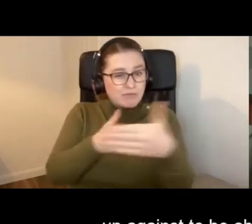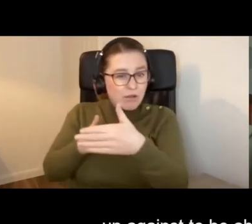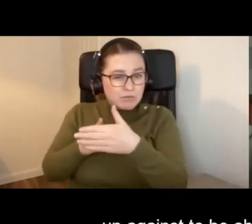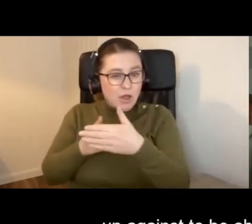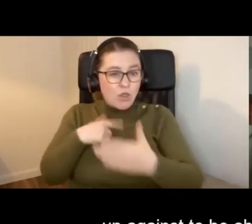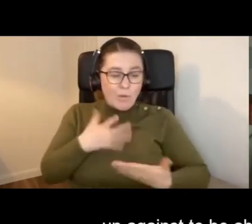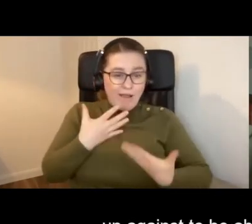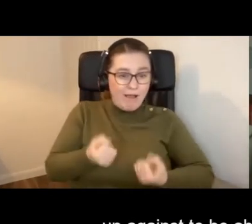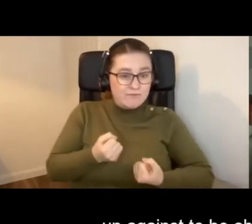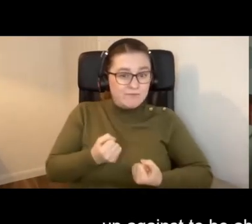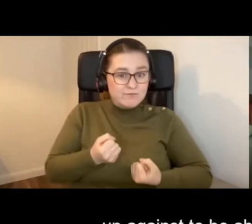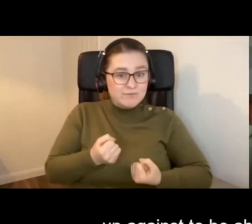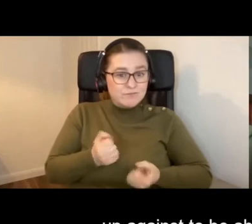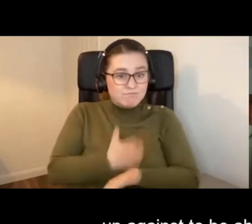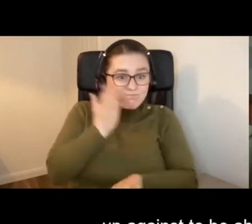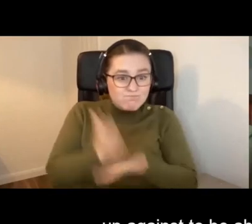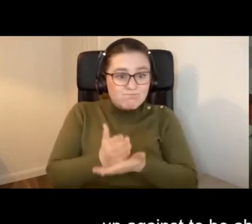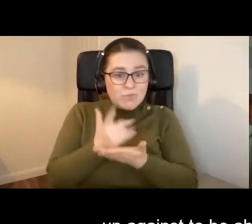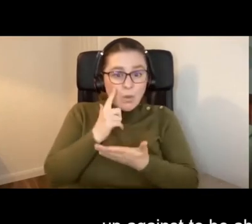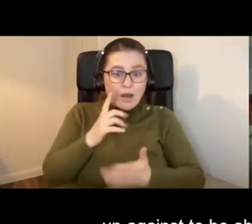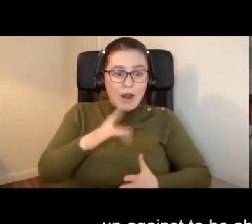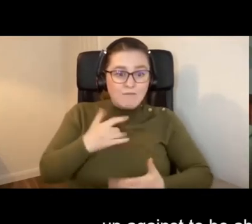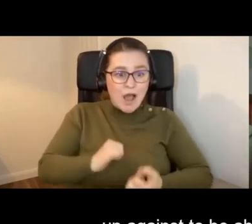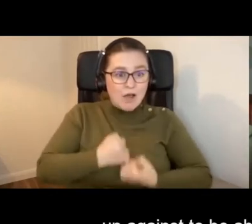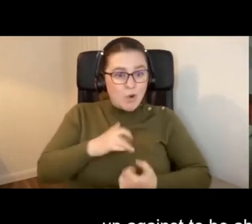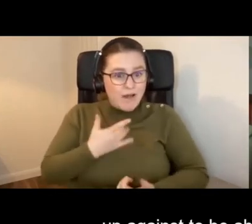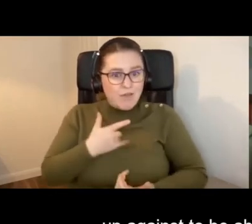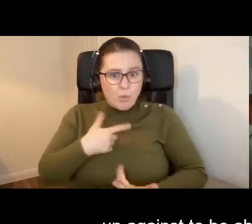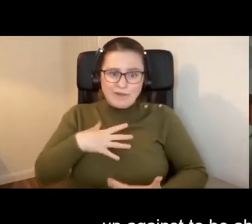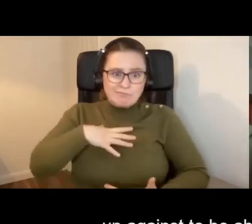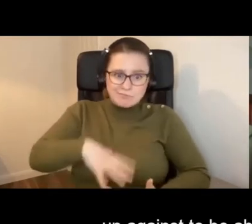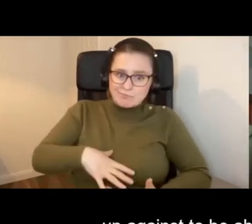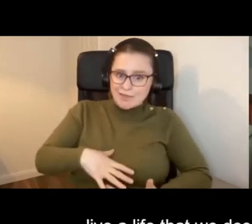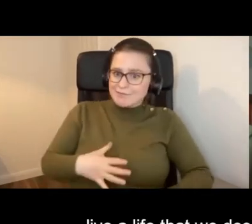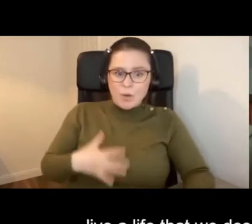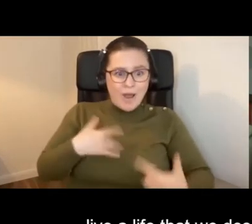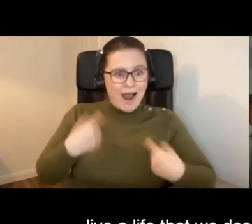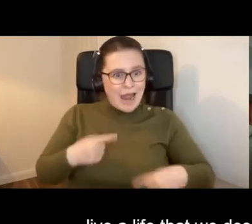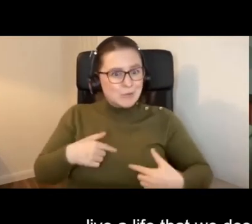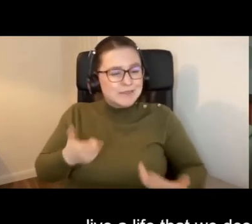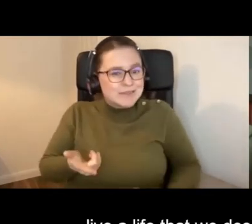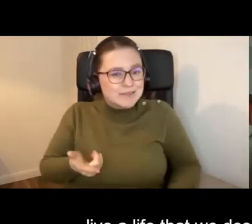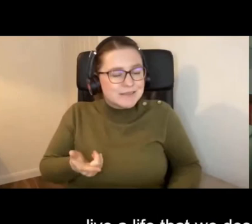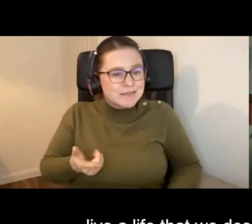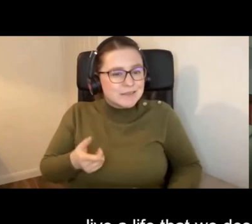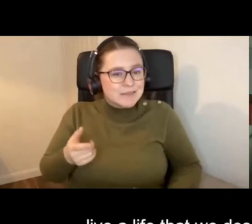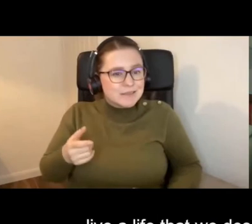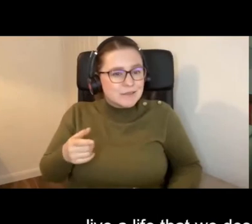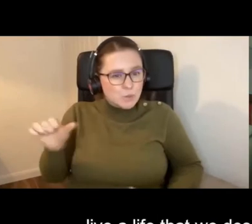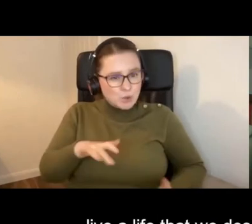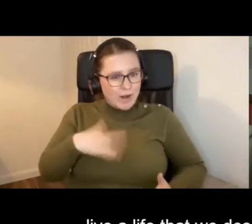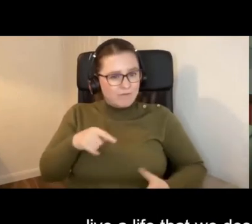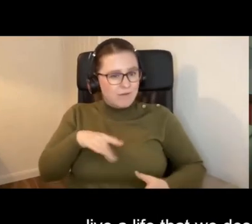are up against to be able to live a life that we truly deserve. And we do. We deserve to live a life that